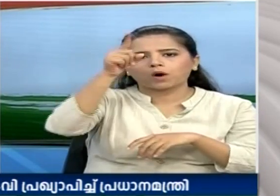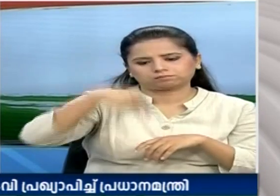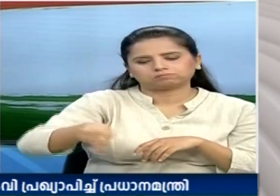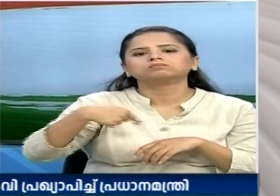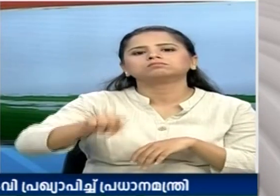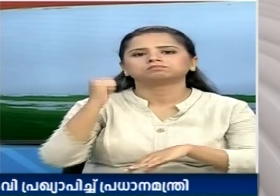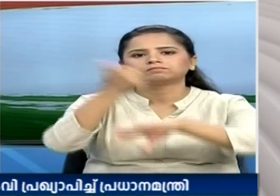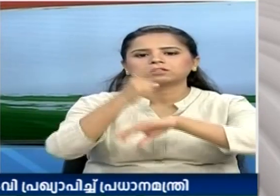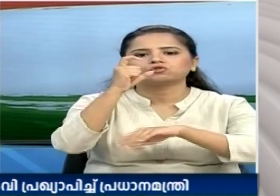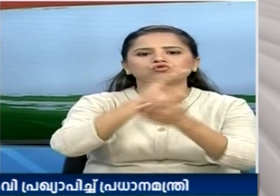Defence Staff.